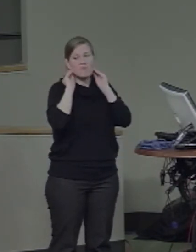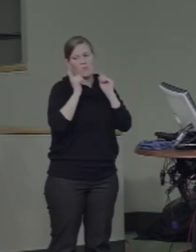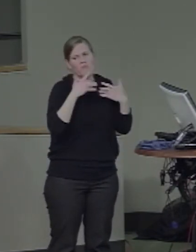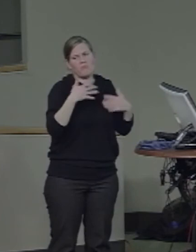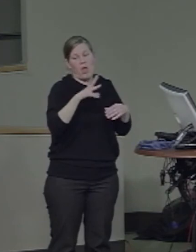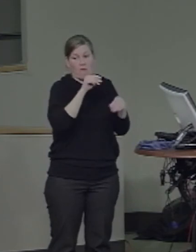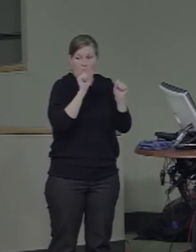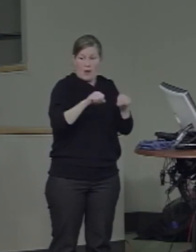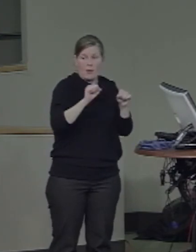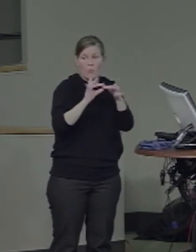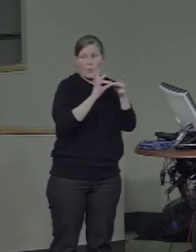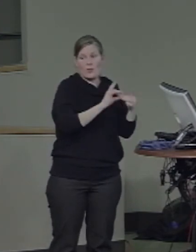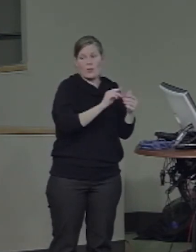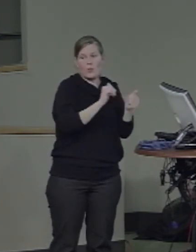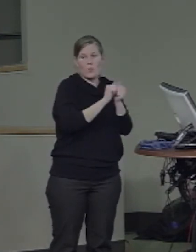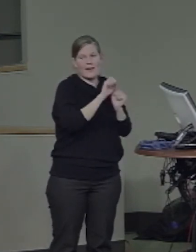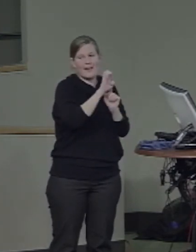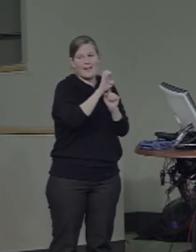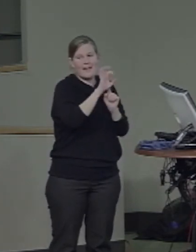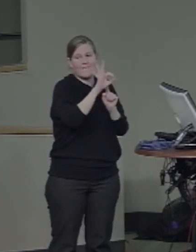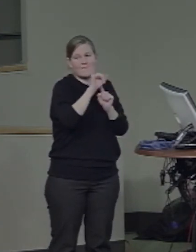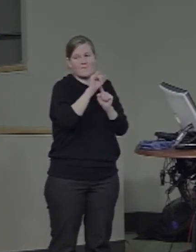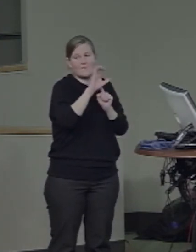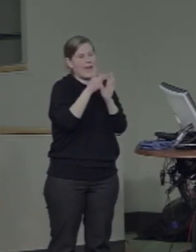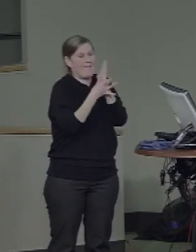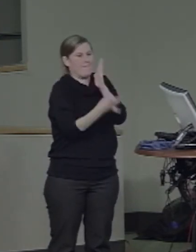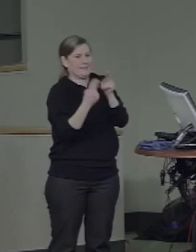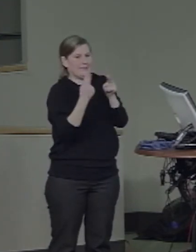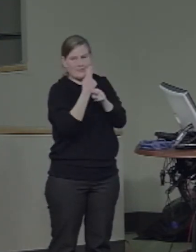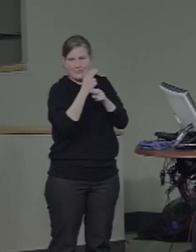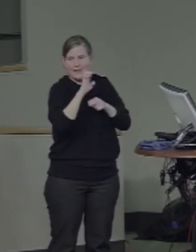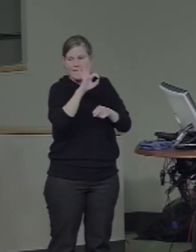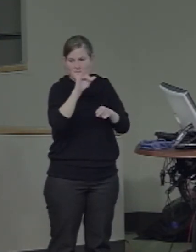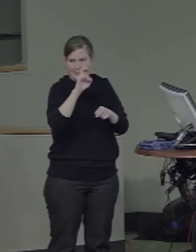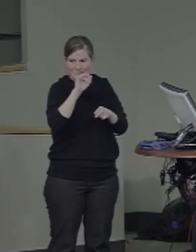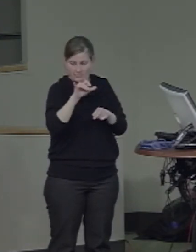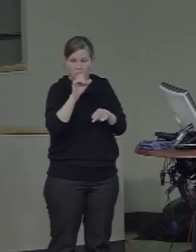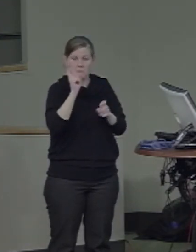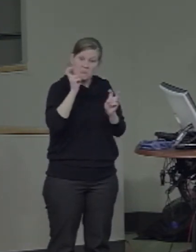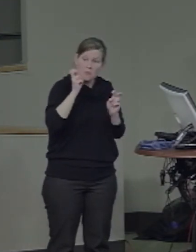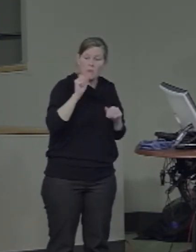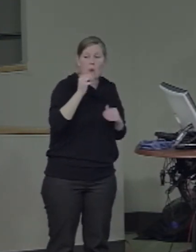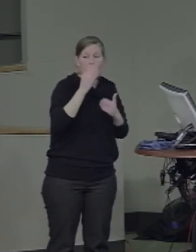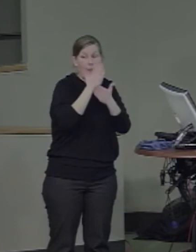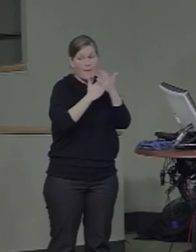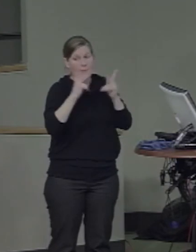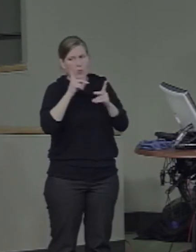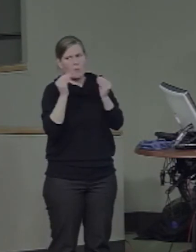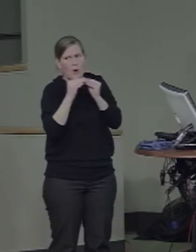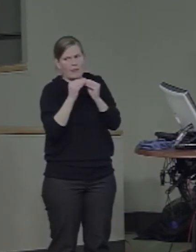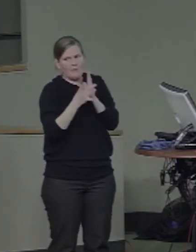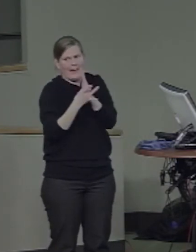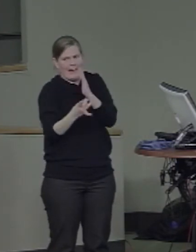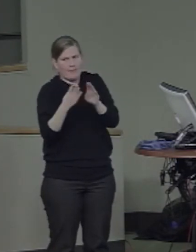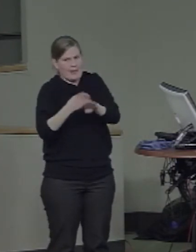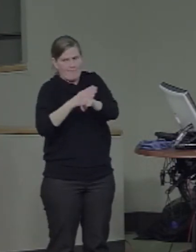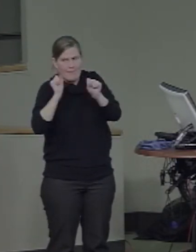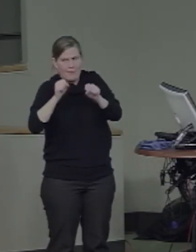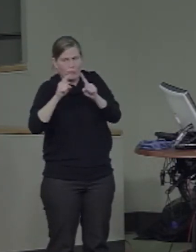certain aspects of face processing in deaf individuals is actually enhanced because of their way that they use that information in signing.